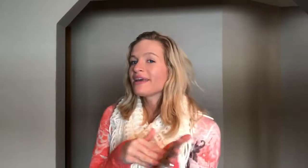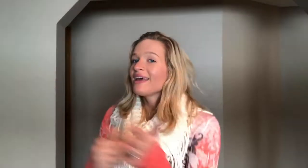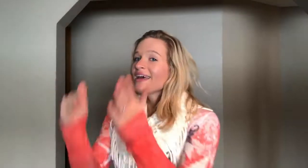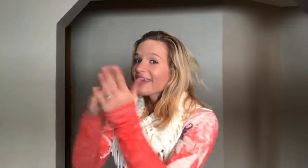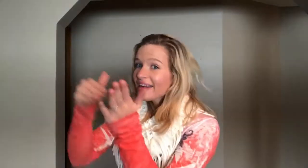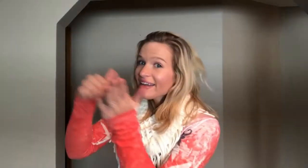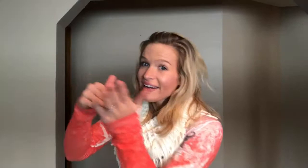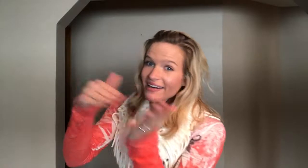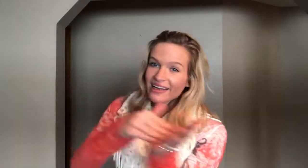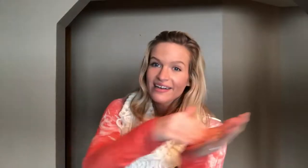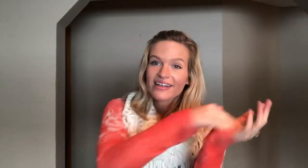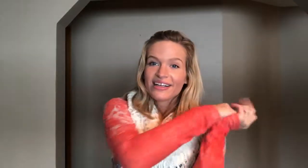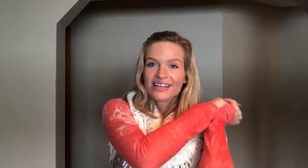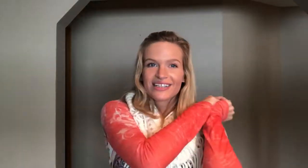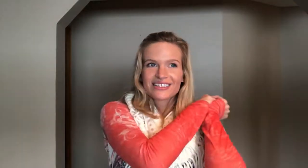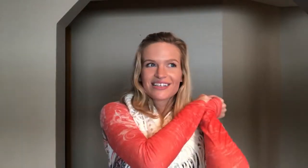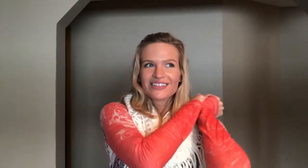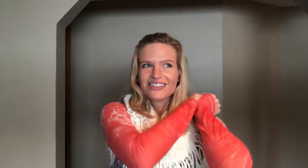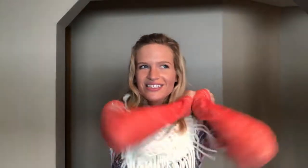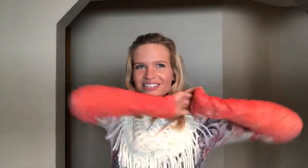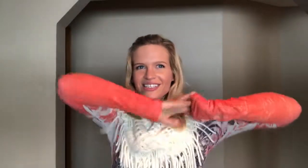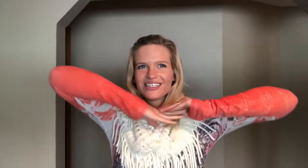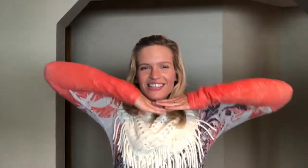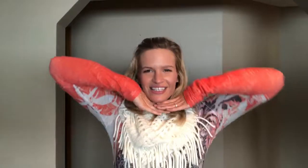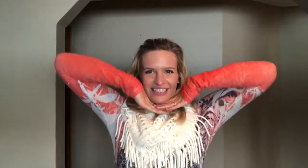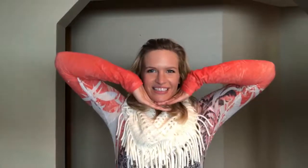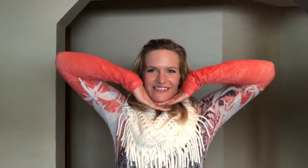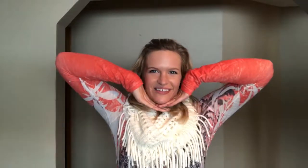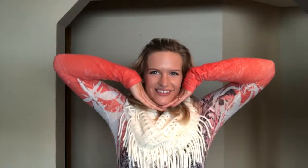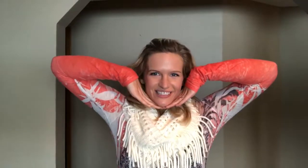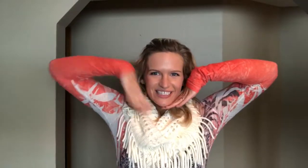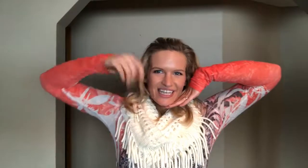again again again until you understand.